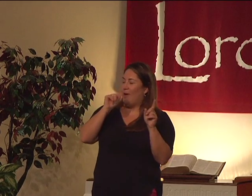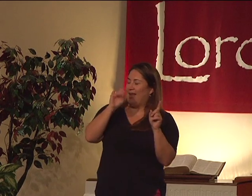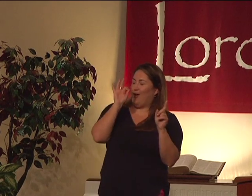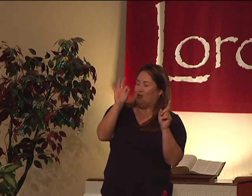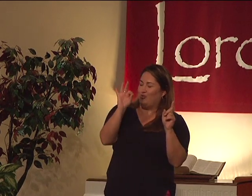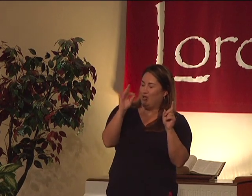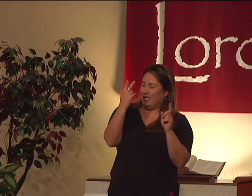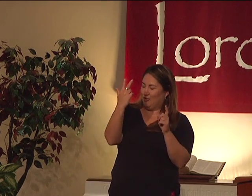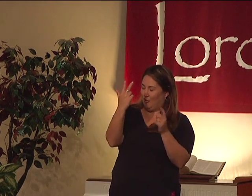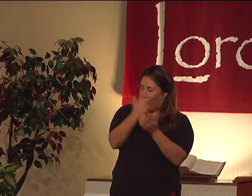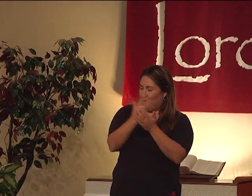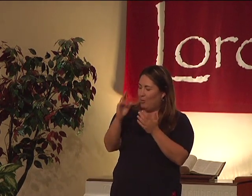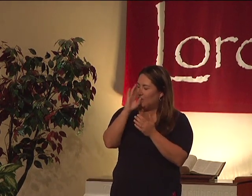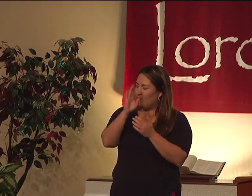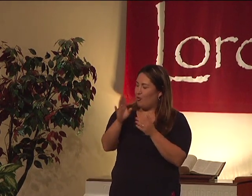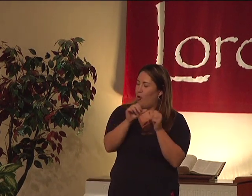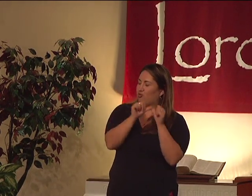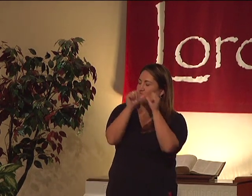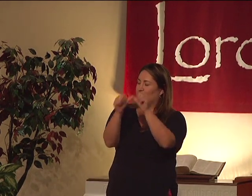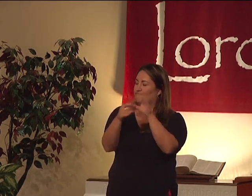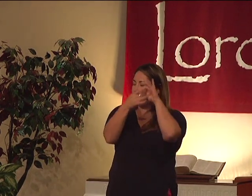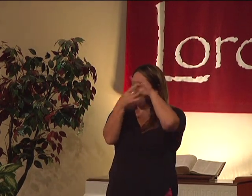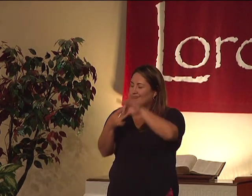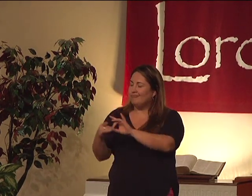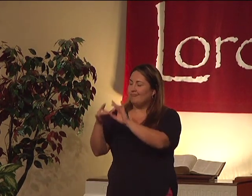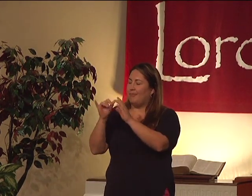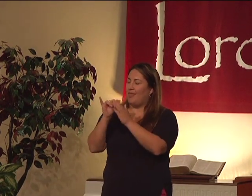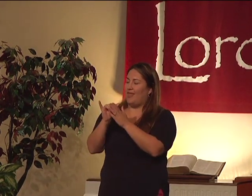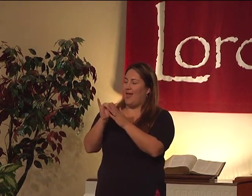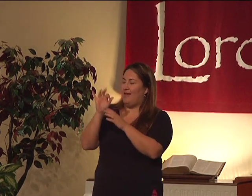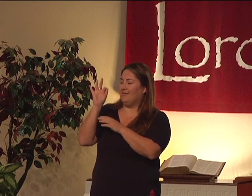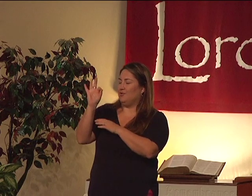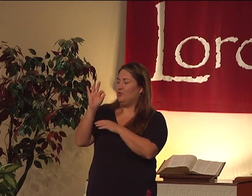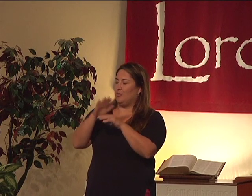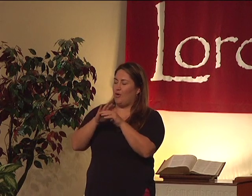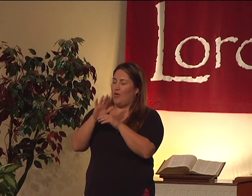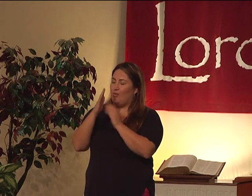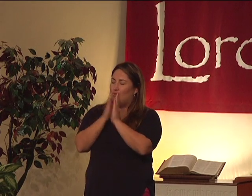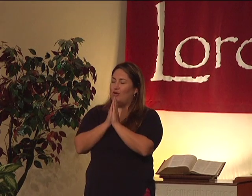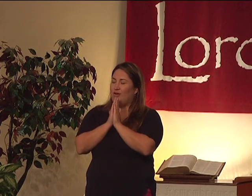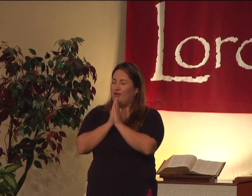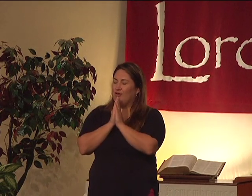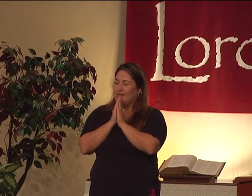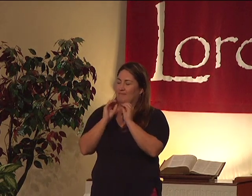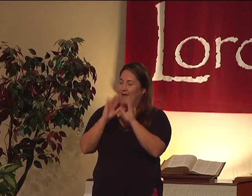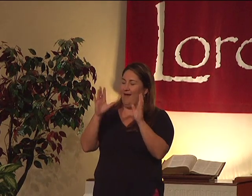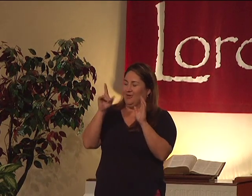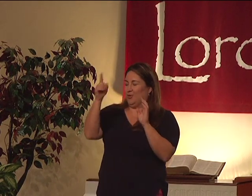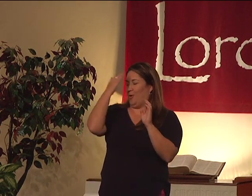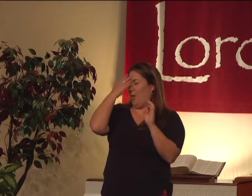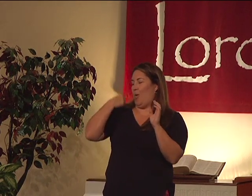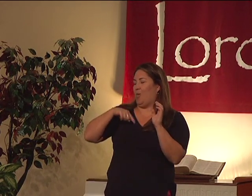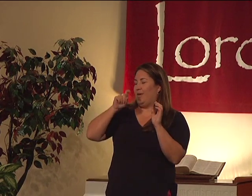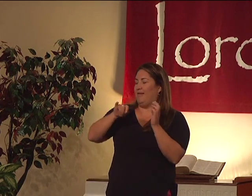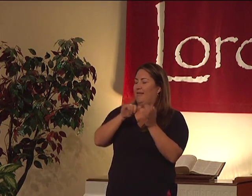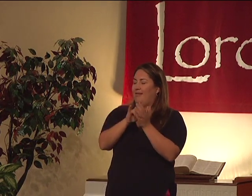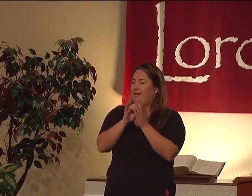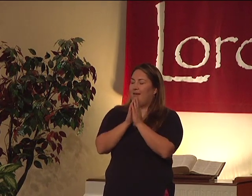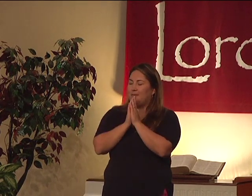know what's best, and you worked it out for him to be with us for three straight weeks and carry that theme in his sermon about prayer, and